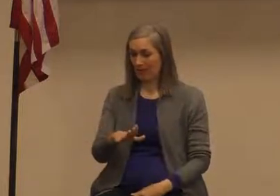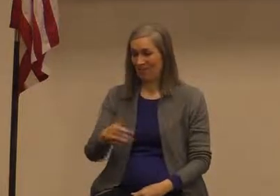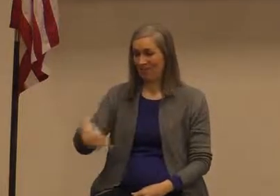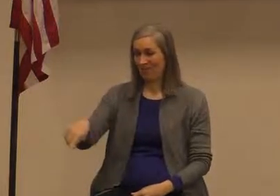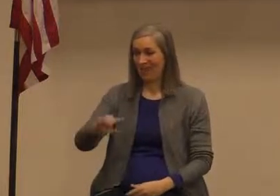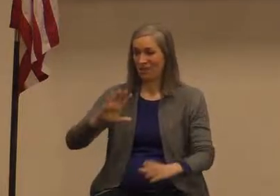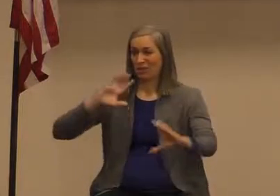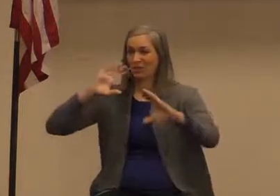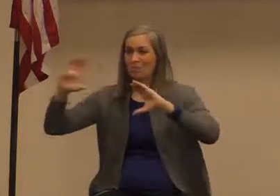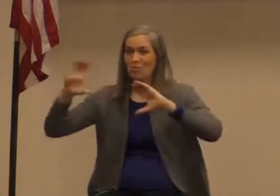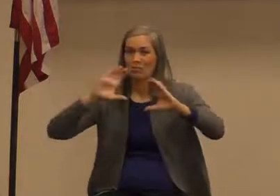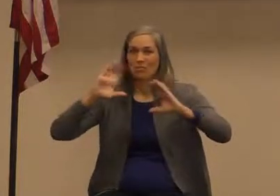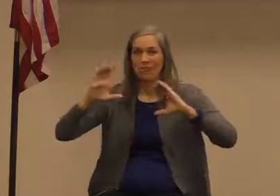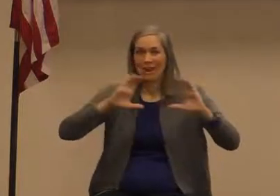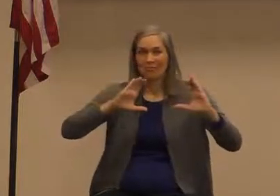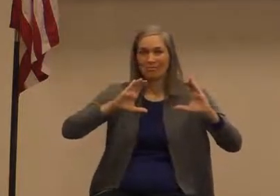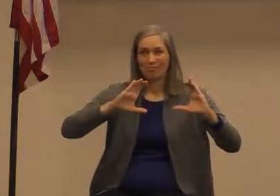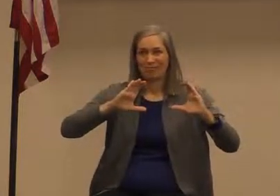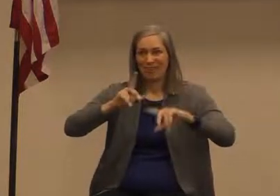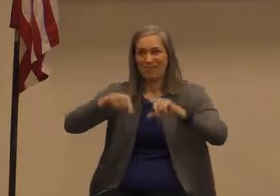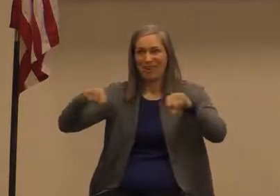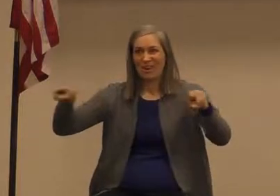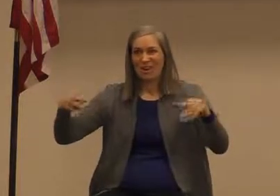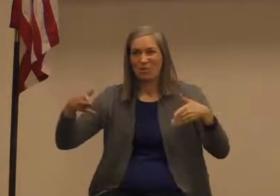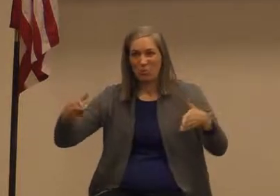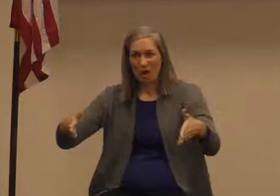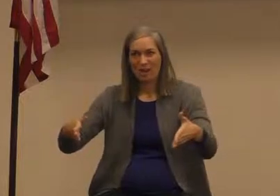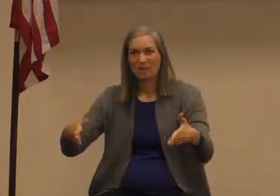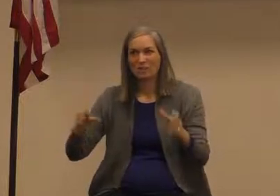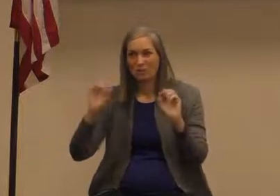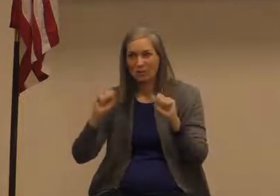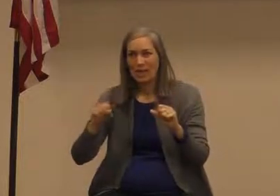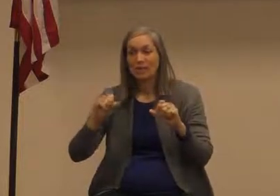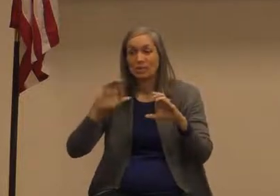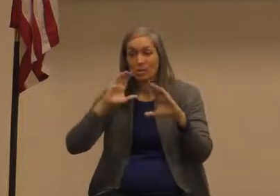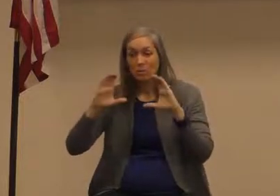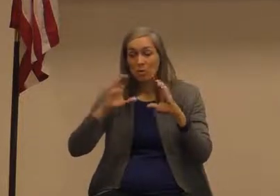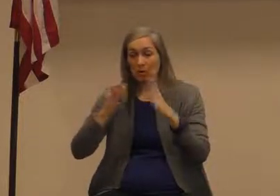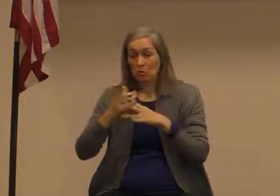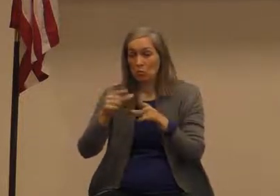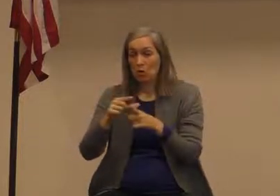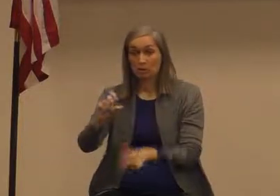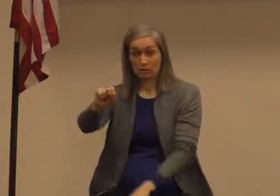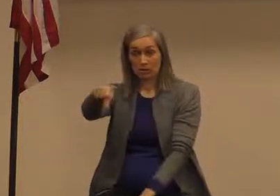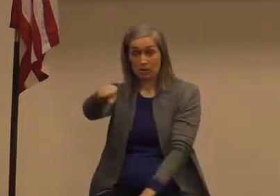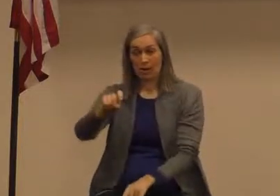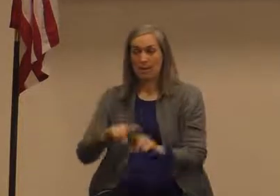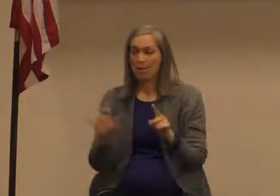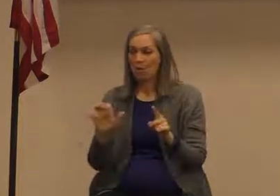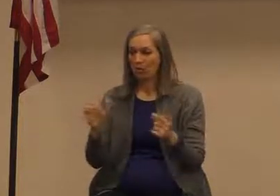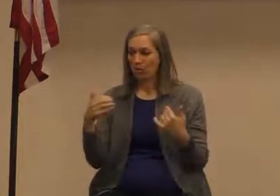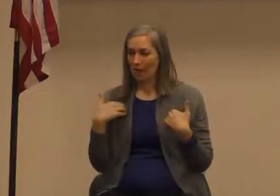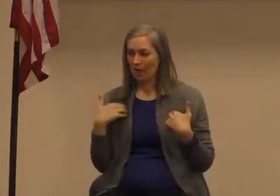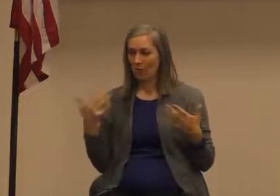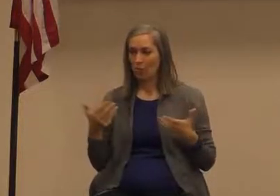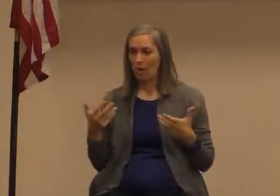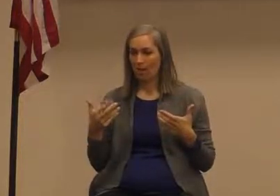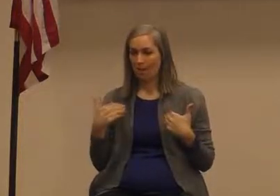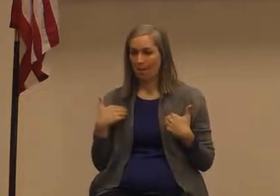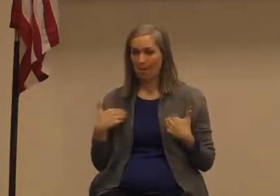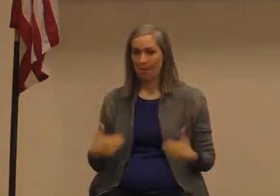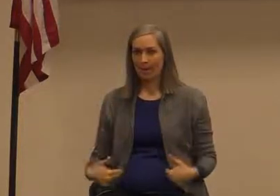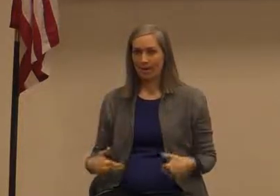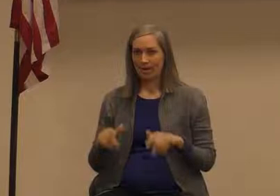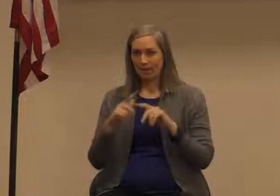forms you can communicate yes verbally through words but we also communicate through body language do we not right facial